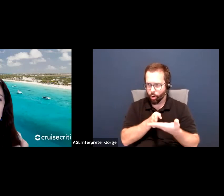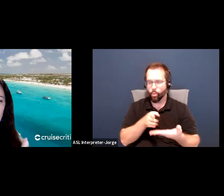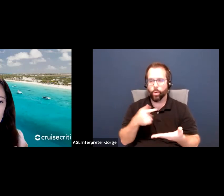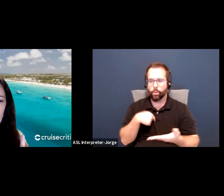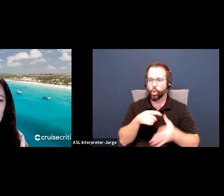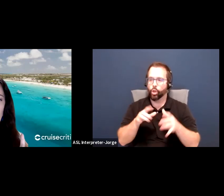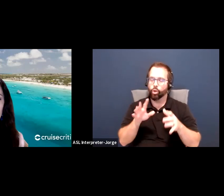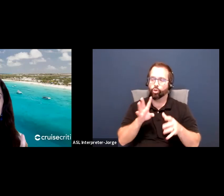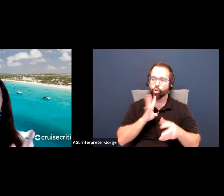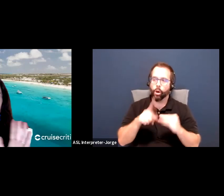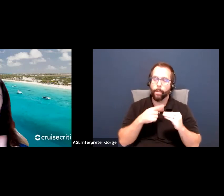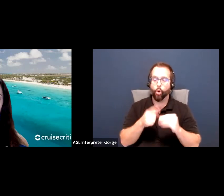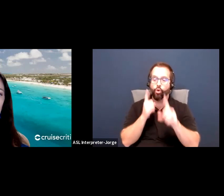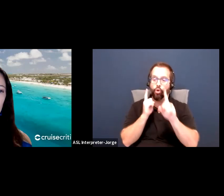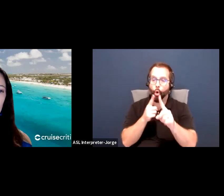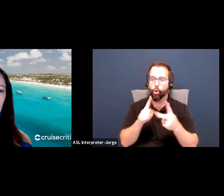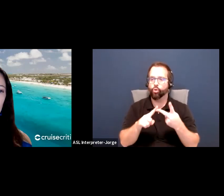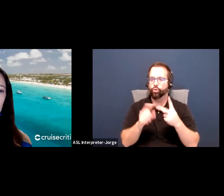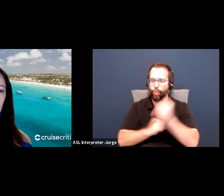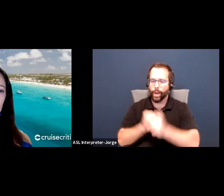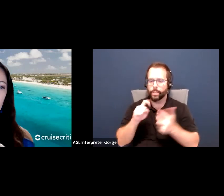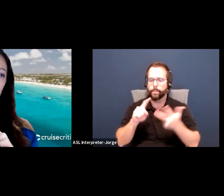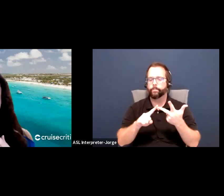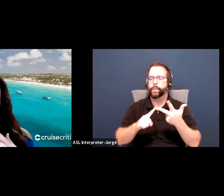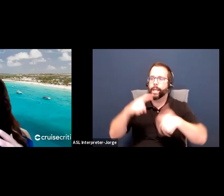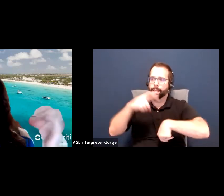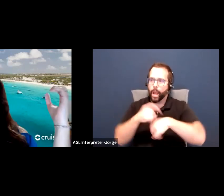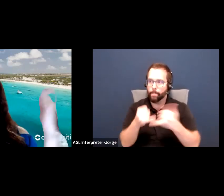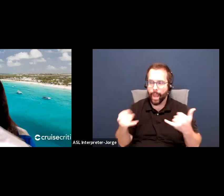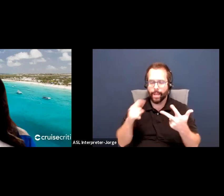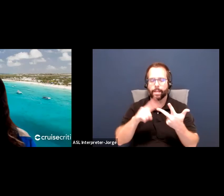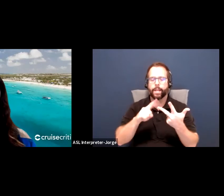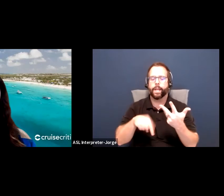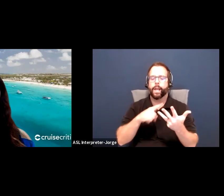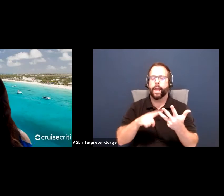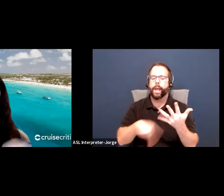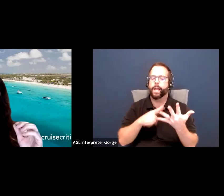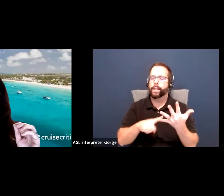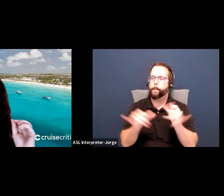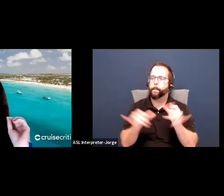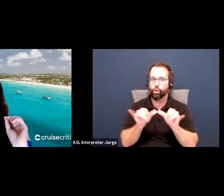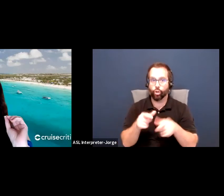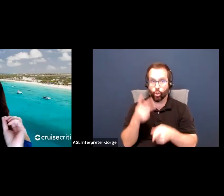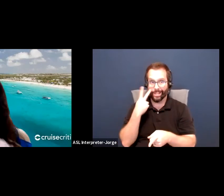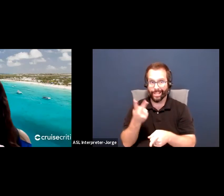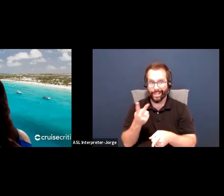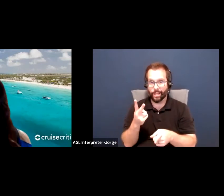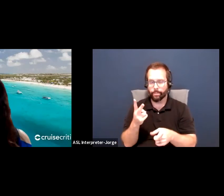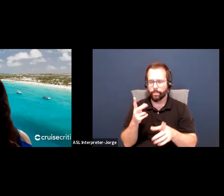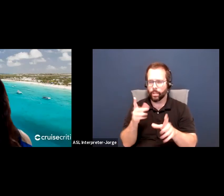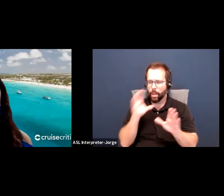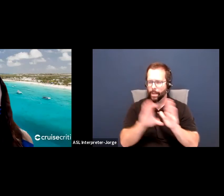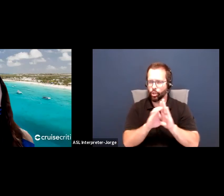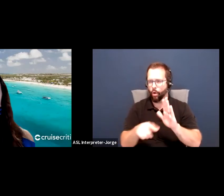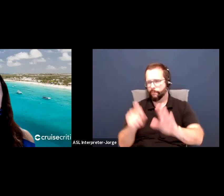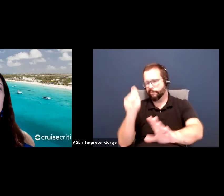measures. So let's break those down. Here, there's an image, a dartboard with three arrows, and they're all hitting the